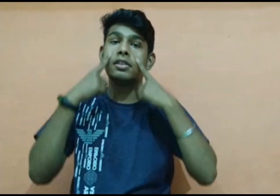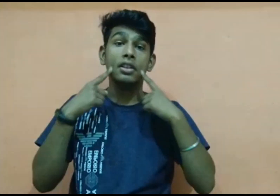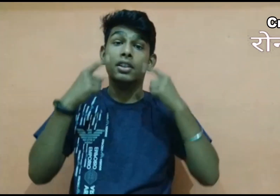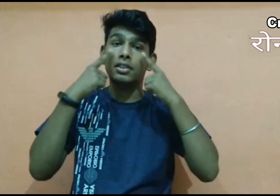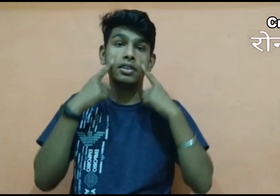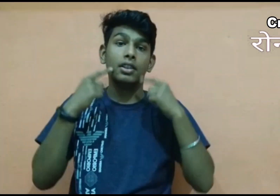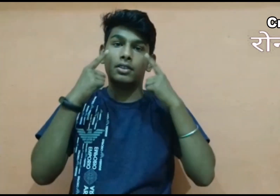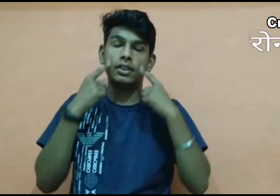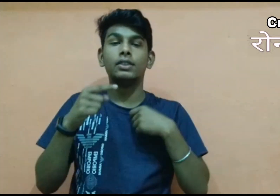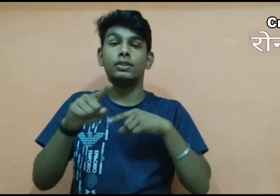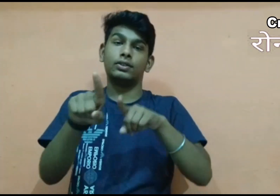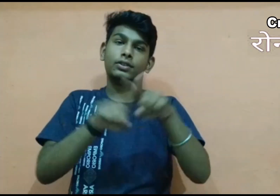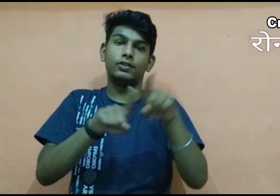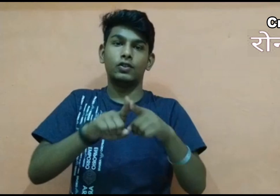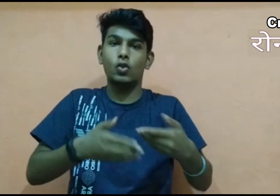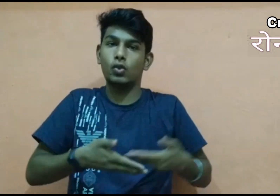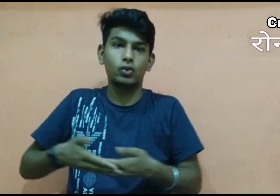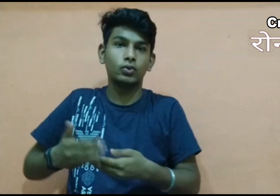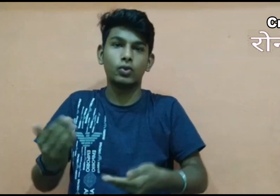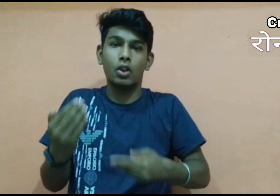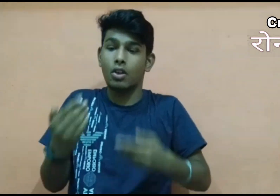So, let's